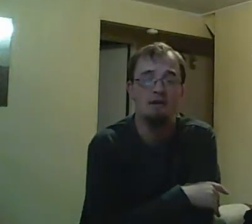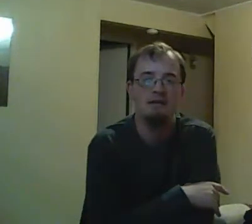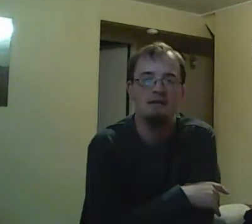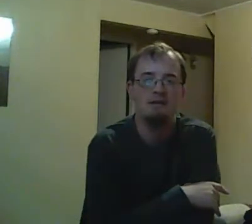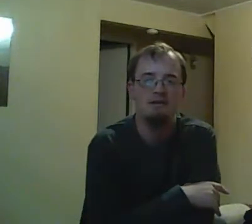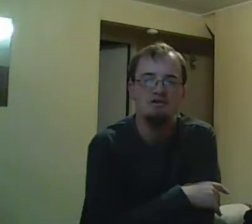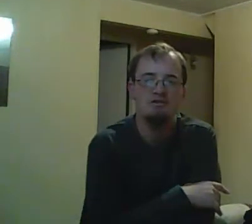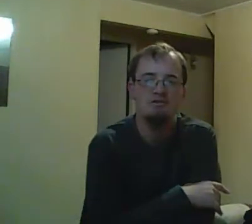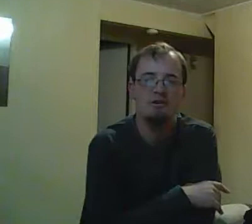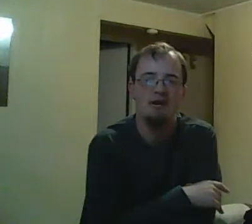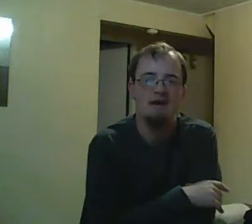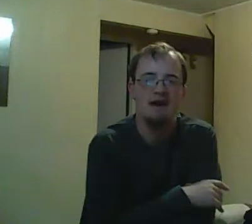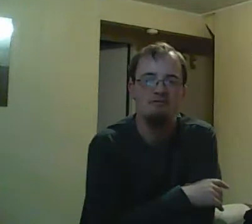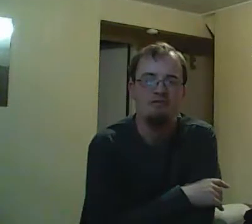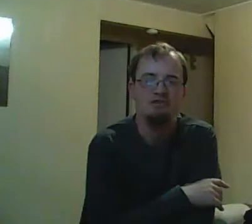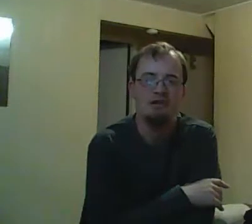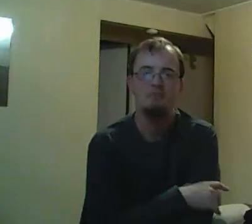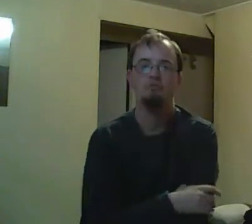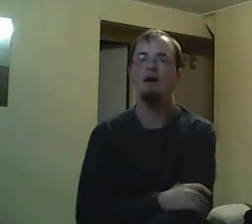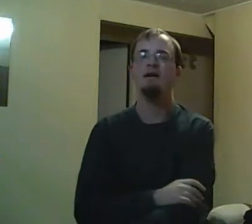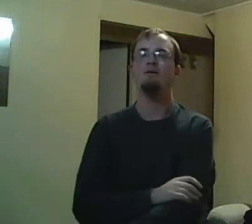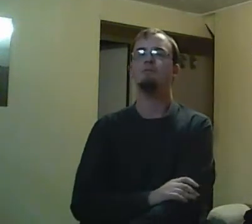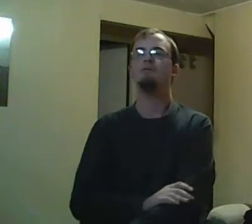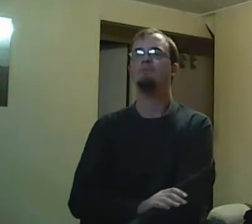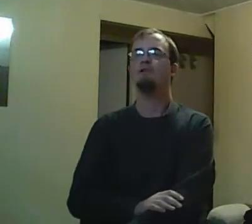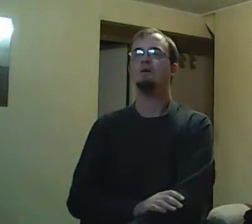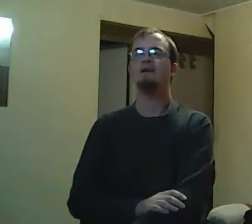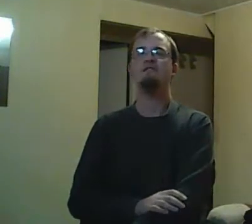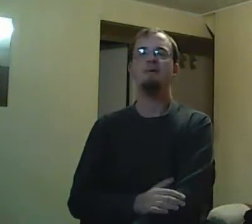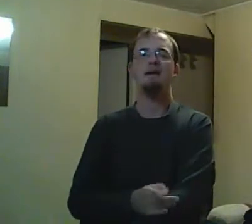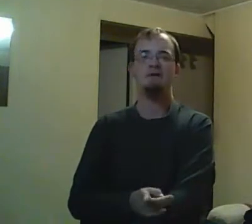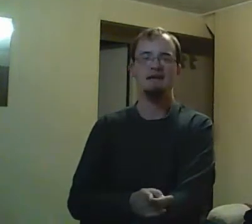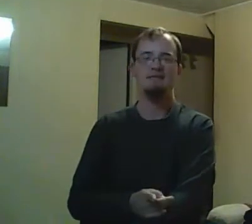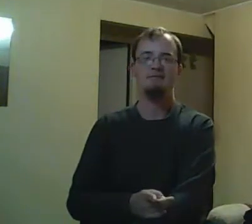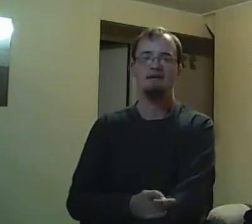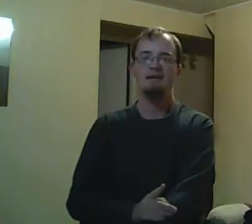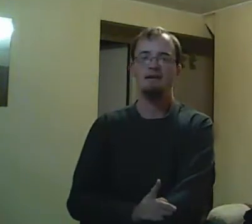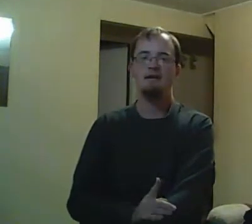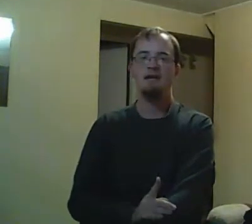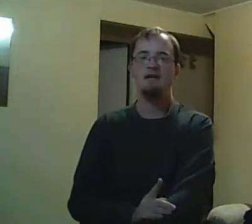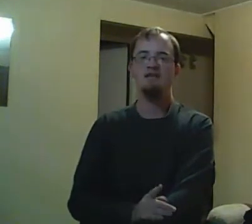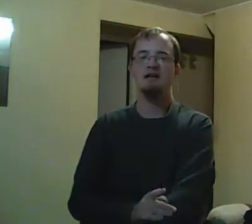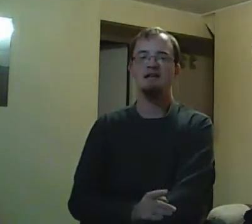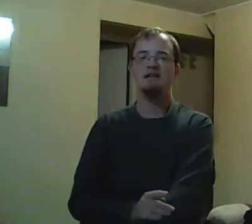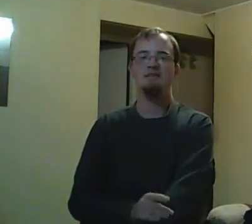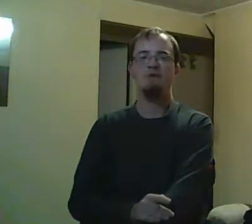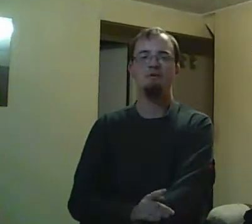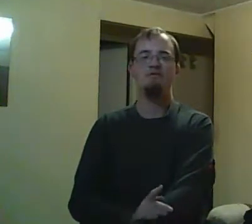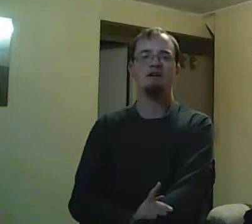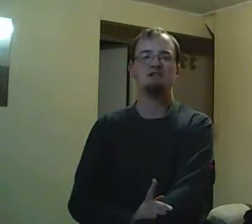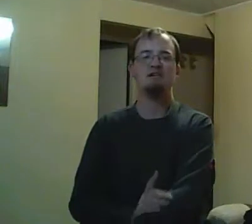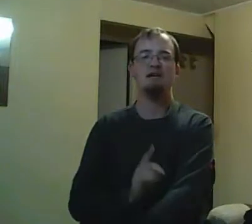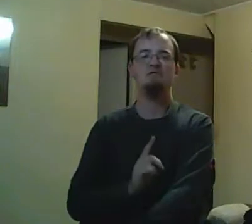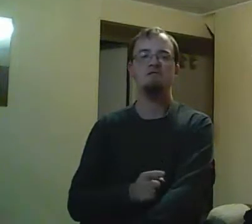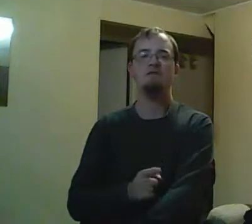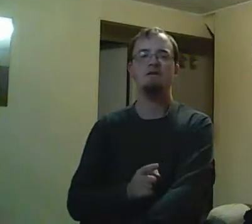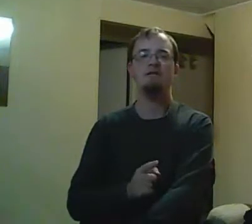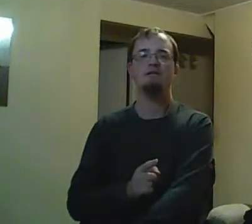So anyway, Rick goes back to his locker. He puts the gun in his locker. And he practically just washes up. But then he hears